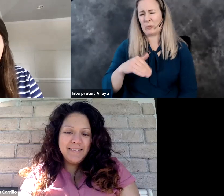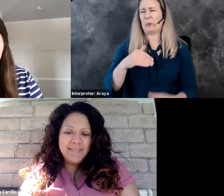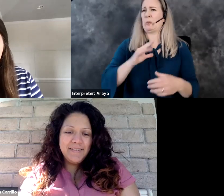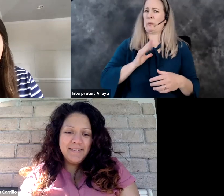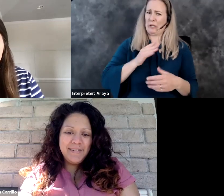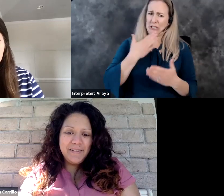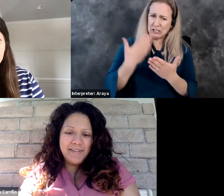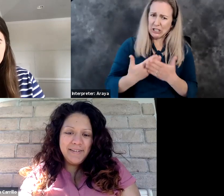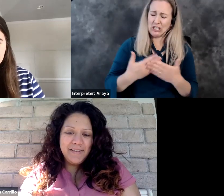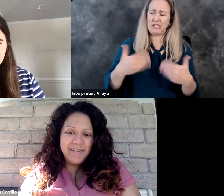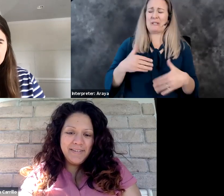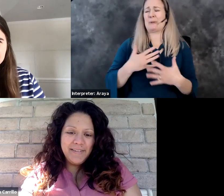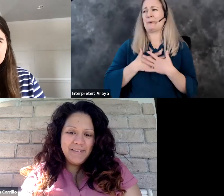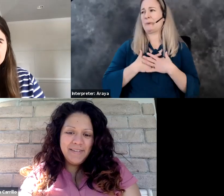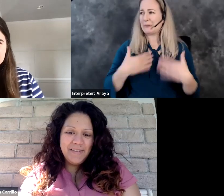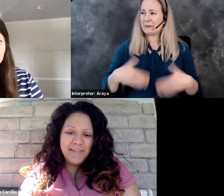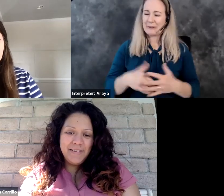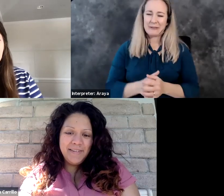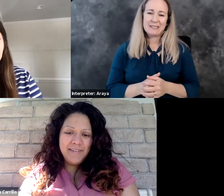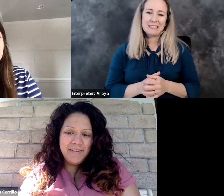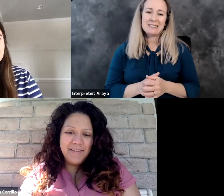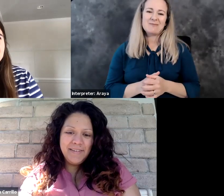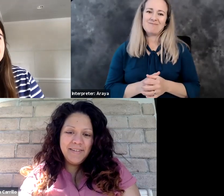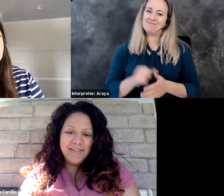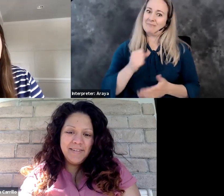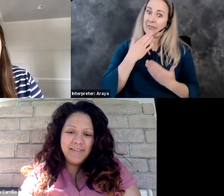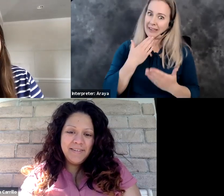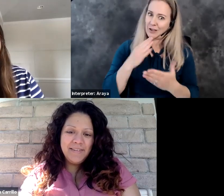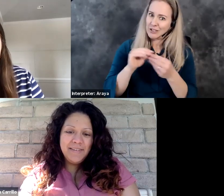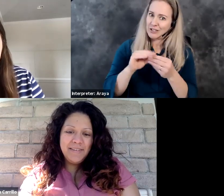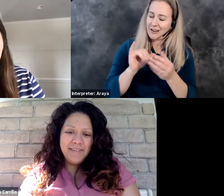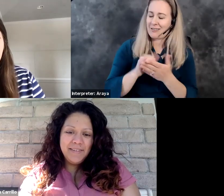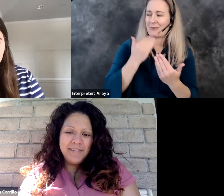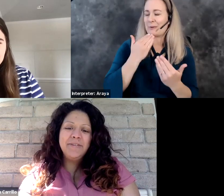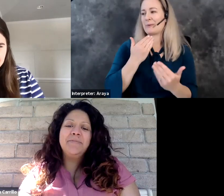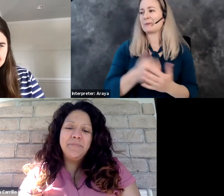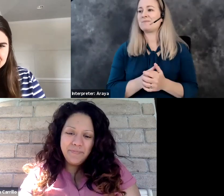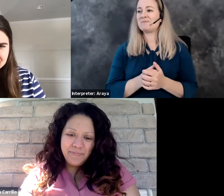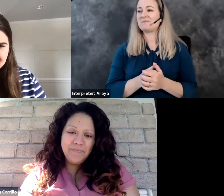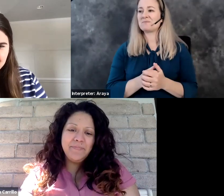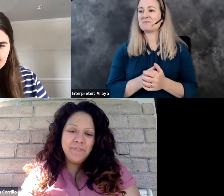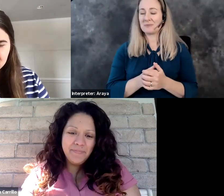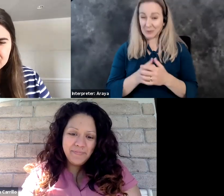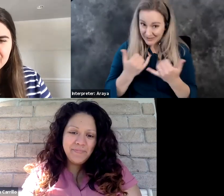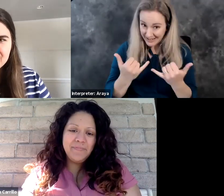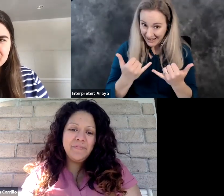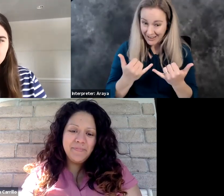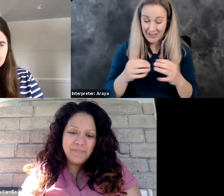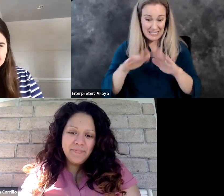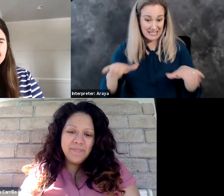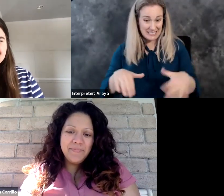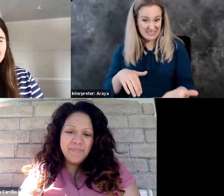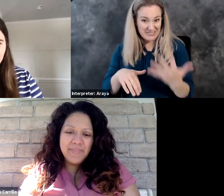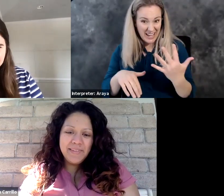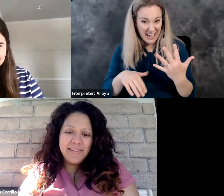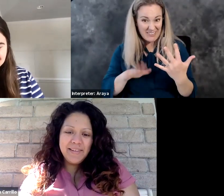So rich. Um, yeah, thank you for sharing that, uh, five kids. I'm sure your life is